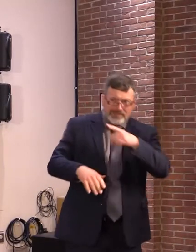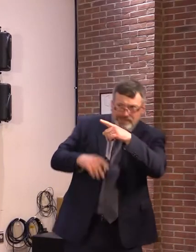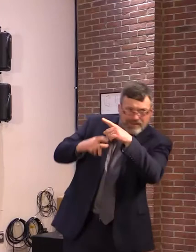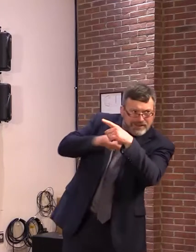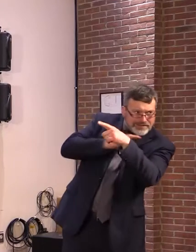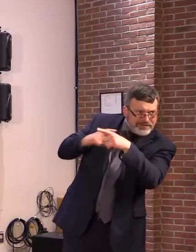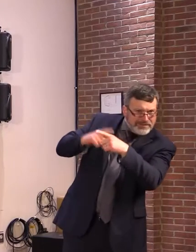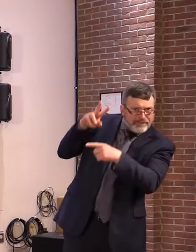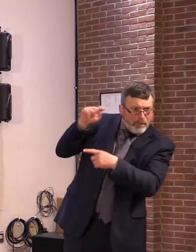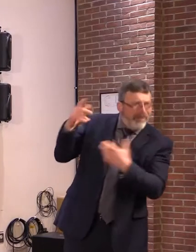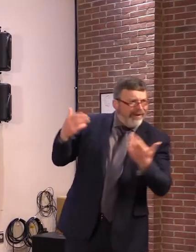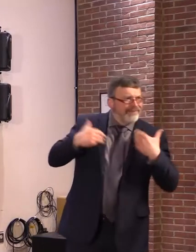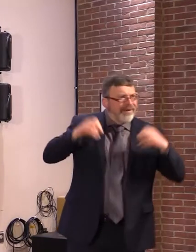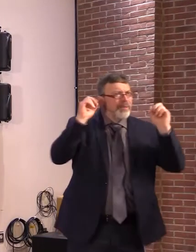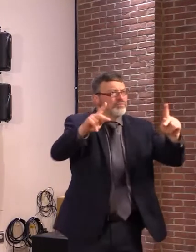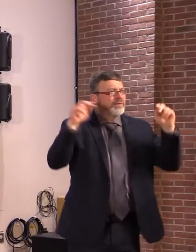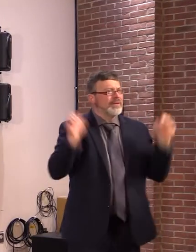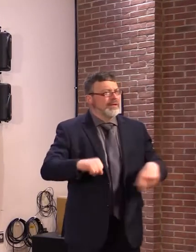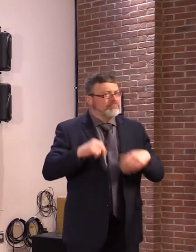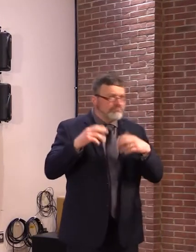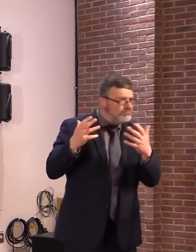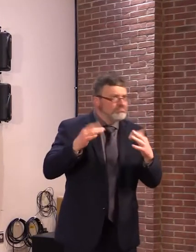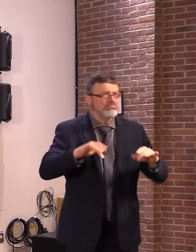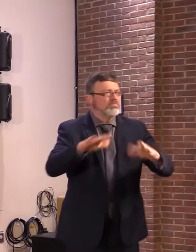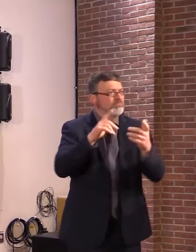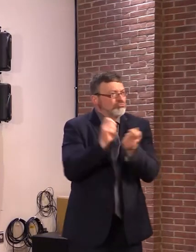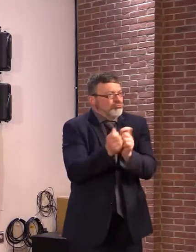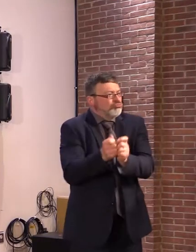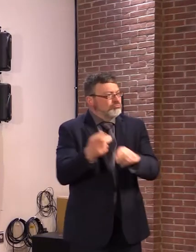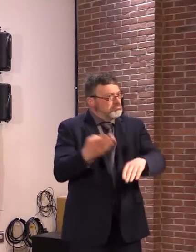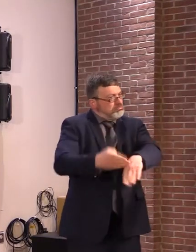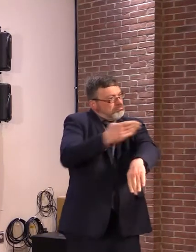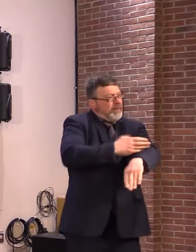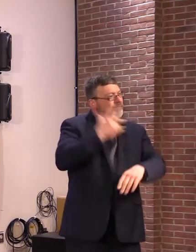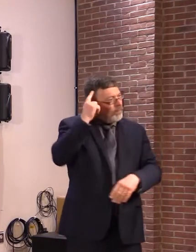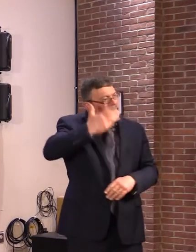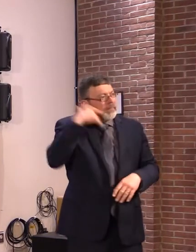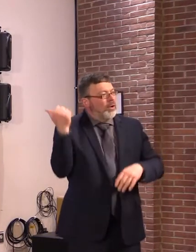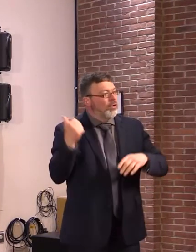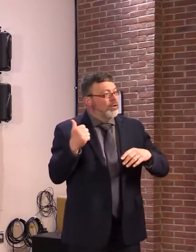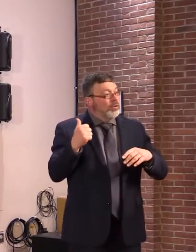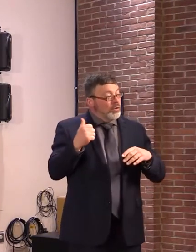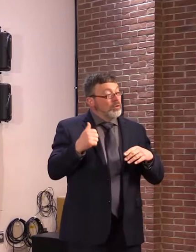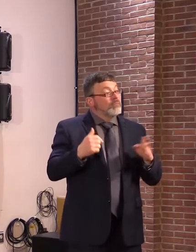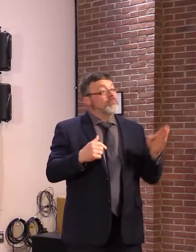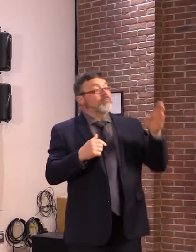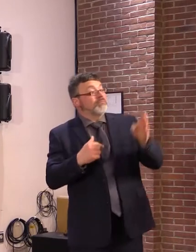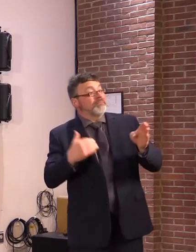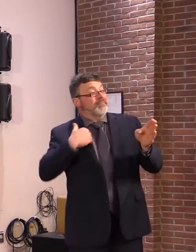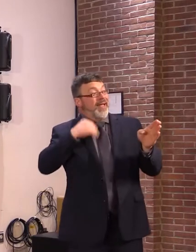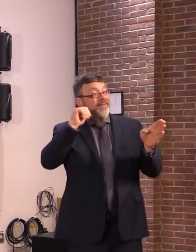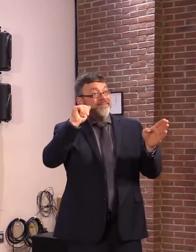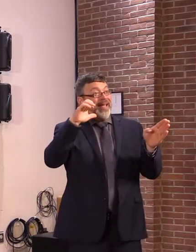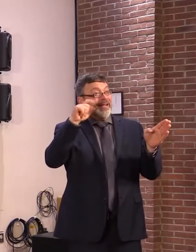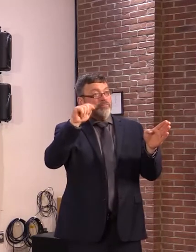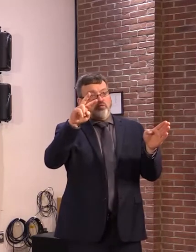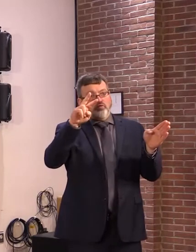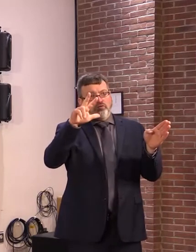week, the legislature passed the House passed a bill, S234, that was heralded by many